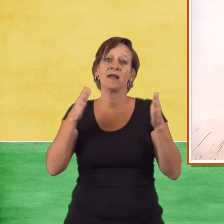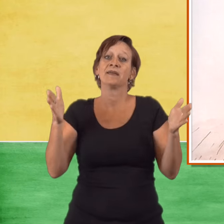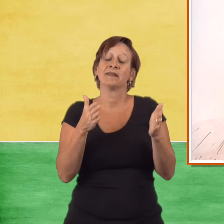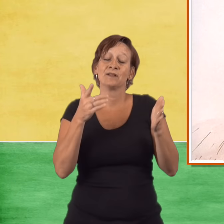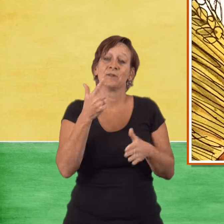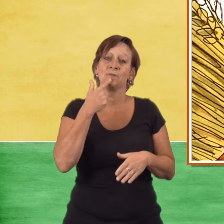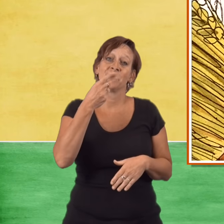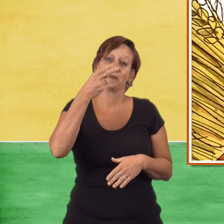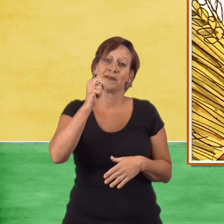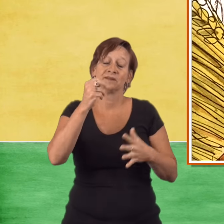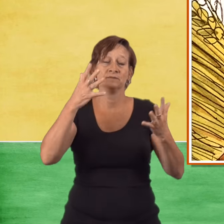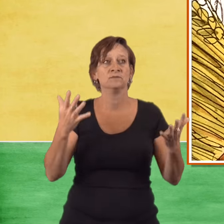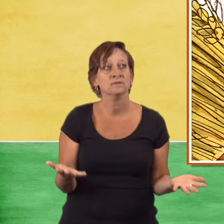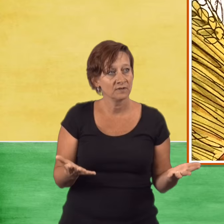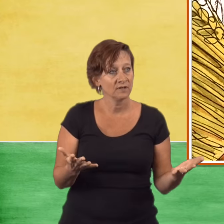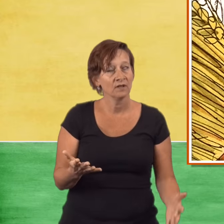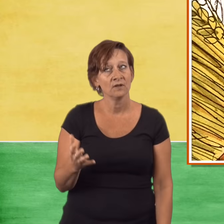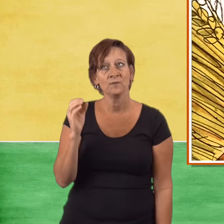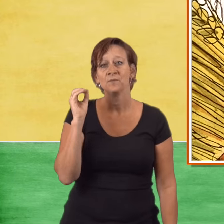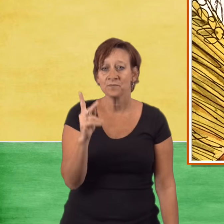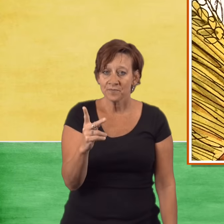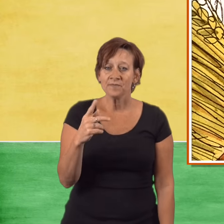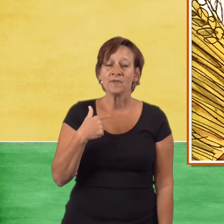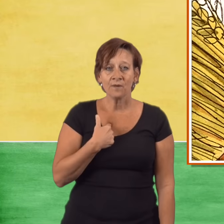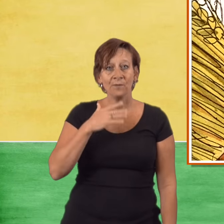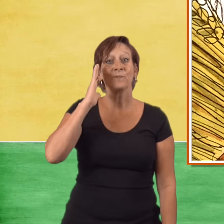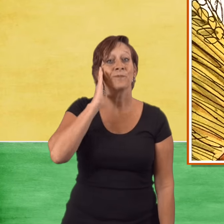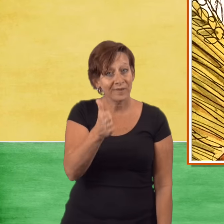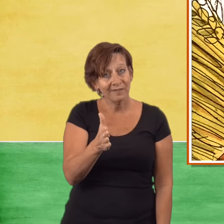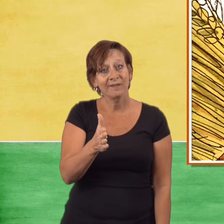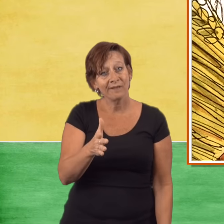Then I will, said the little red hen.